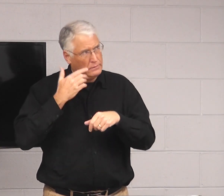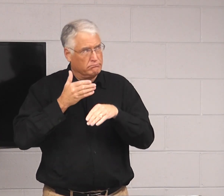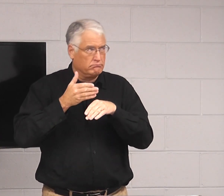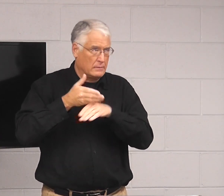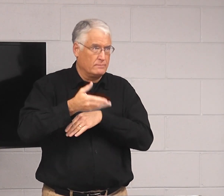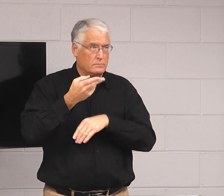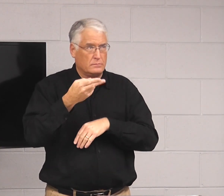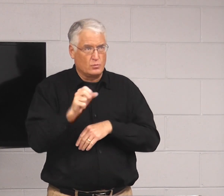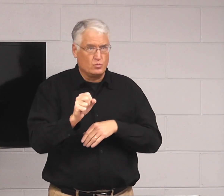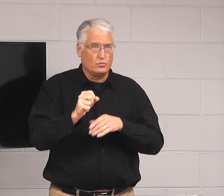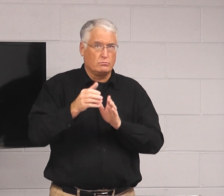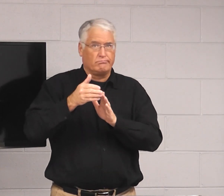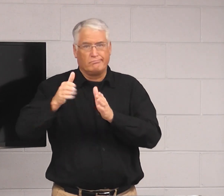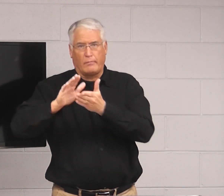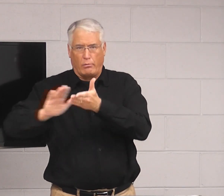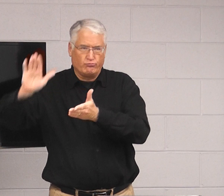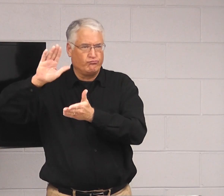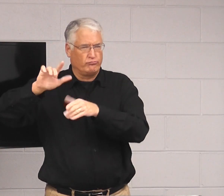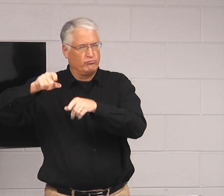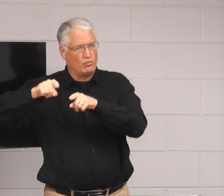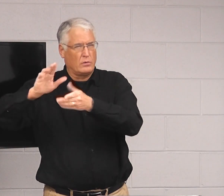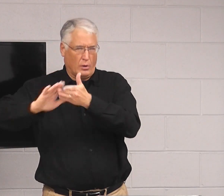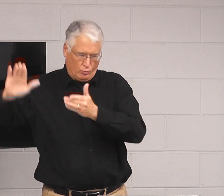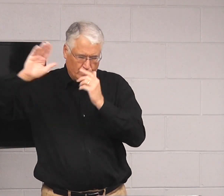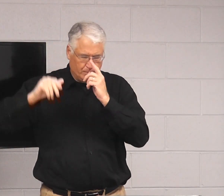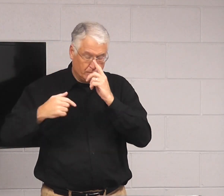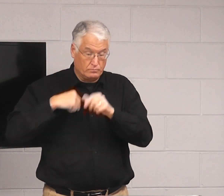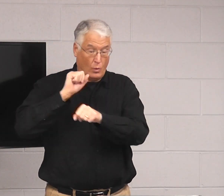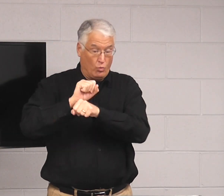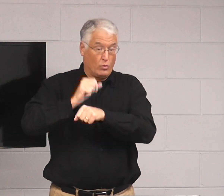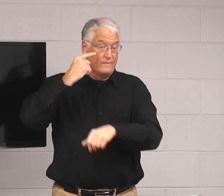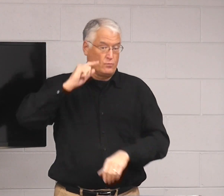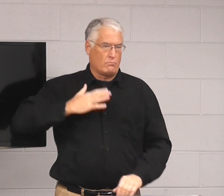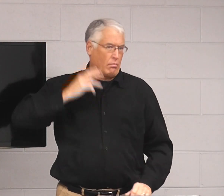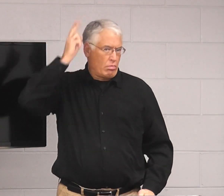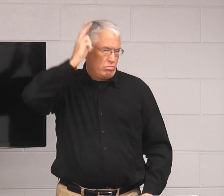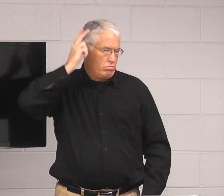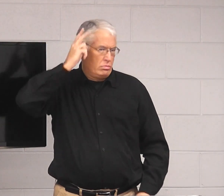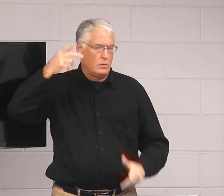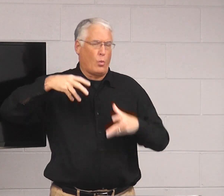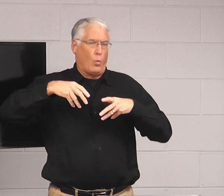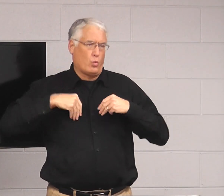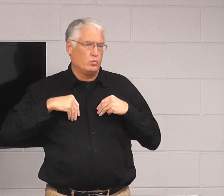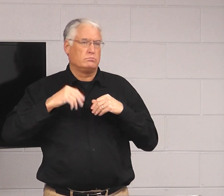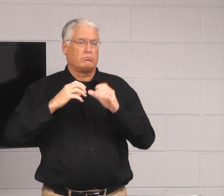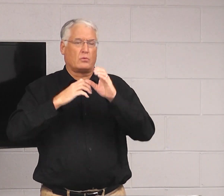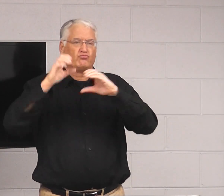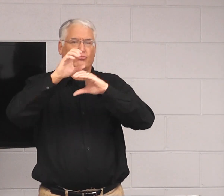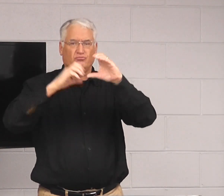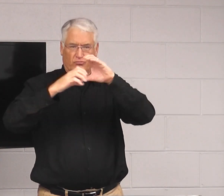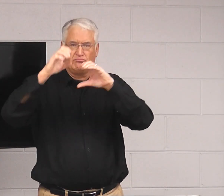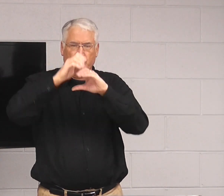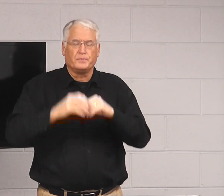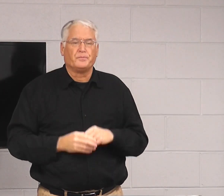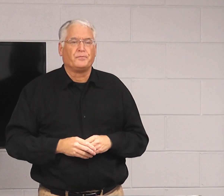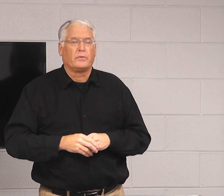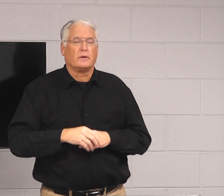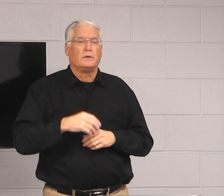young. was working through high school and college. I worked for my uncle, who owned his own construction business.